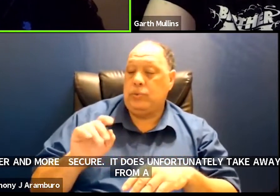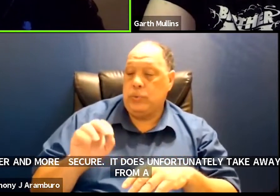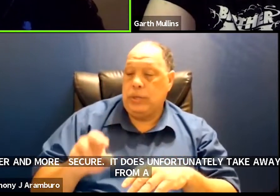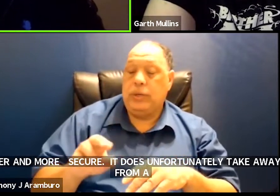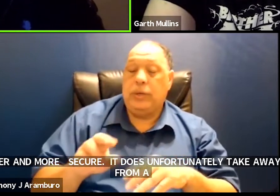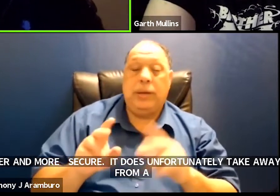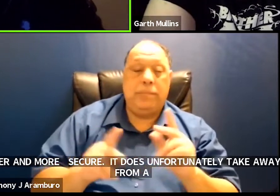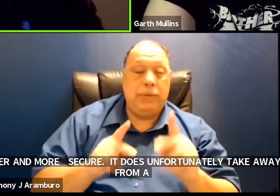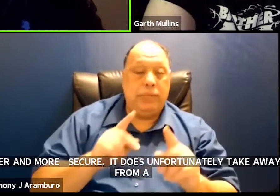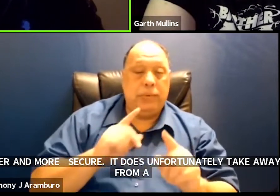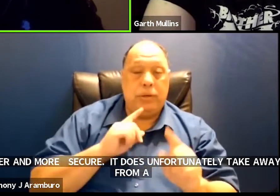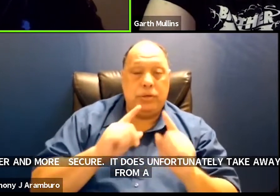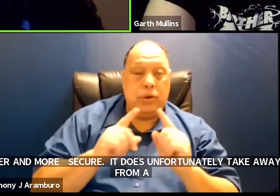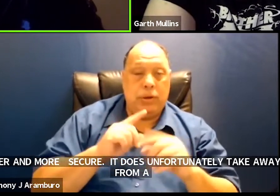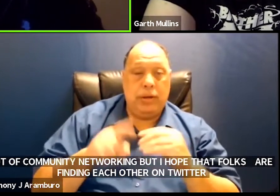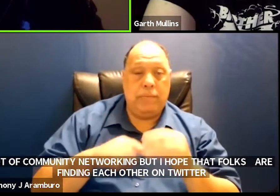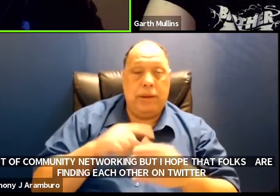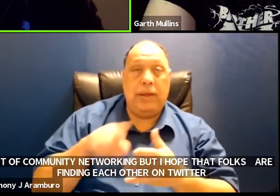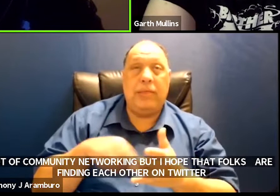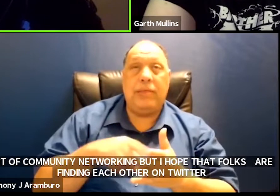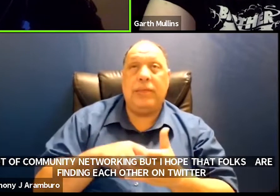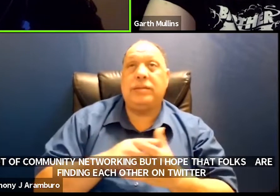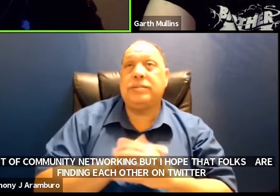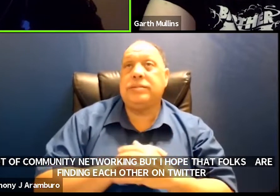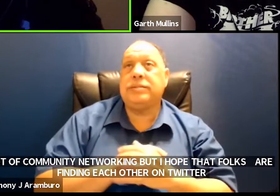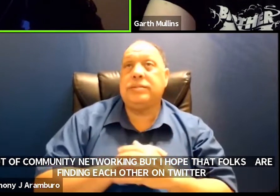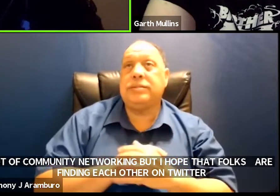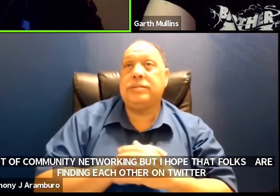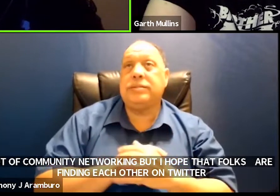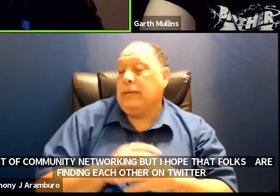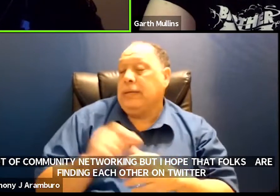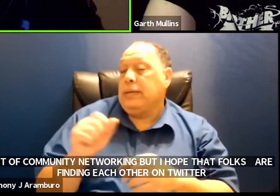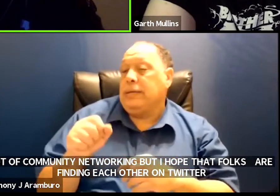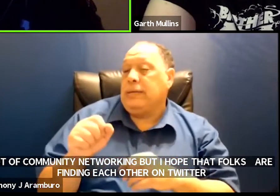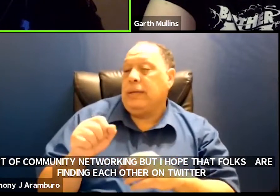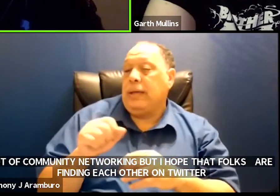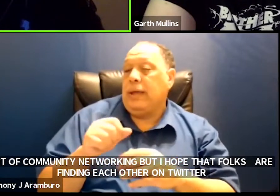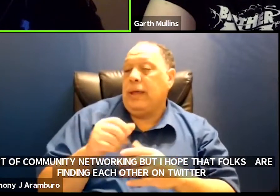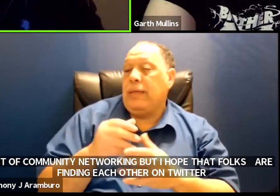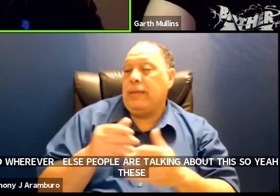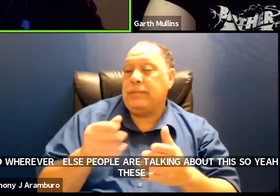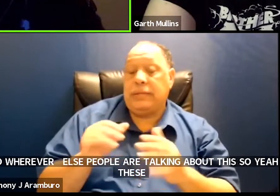about this um so that yeah these these things can continue